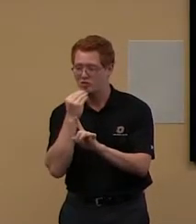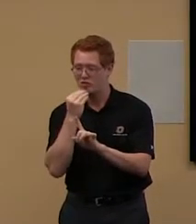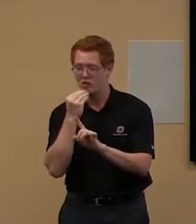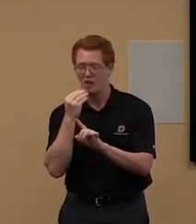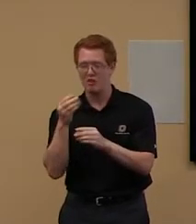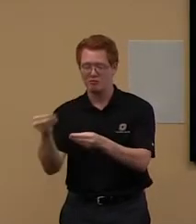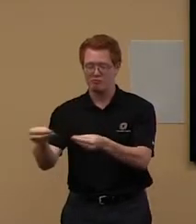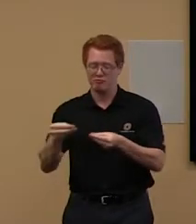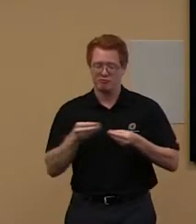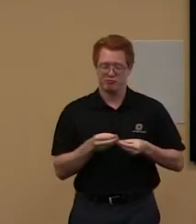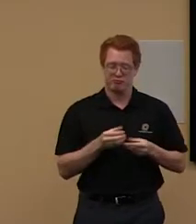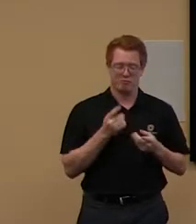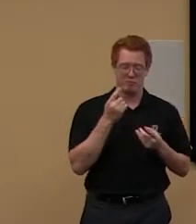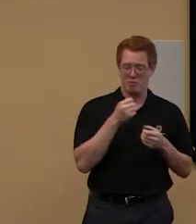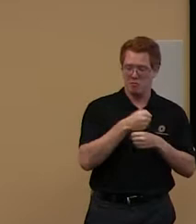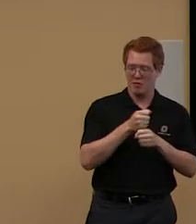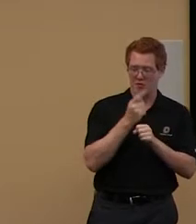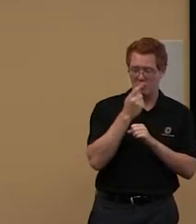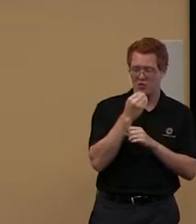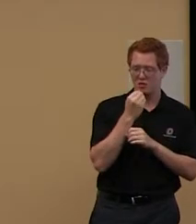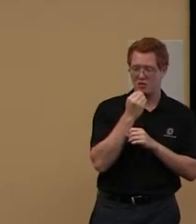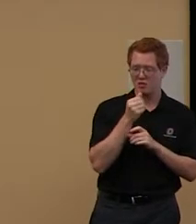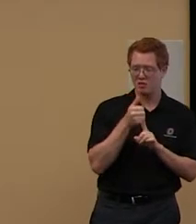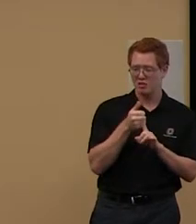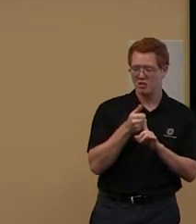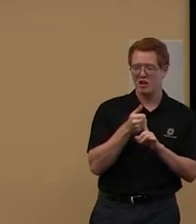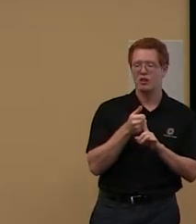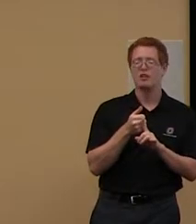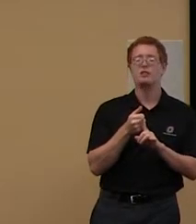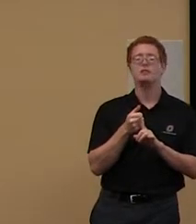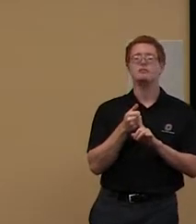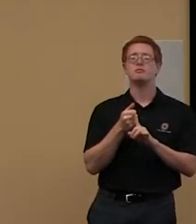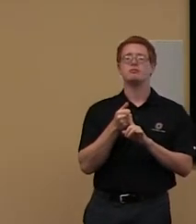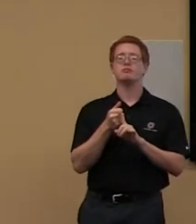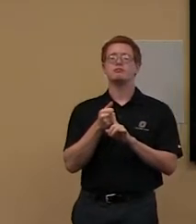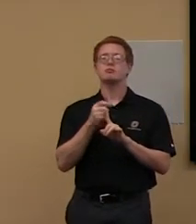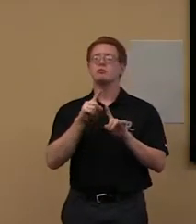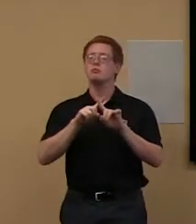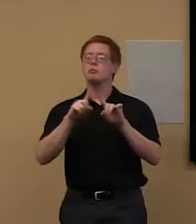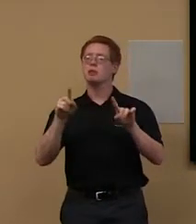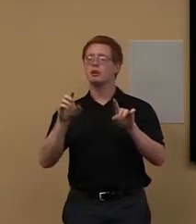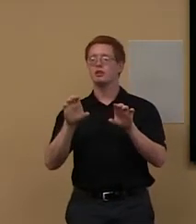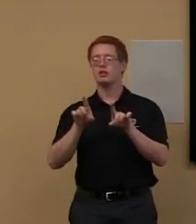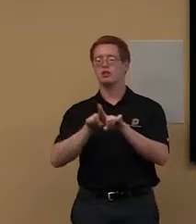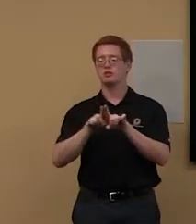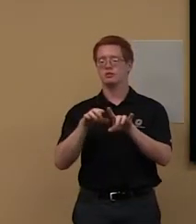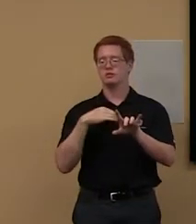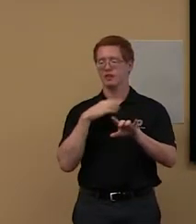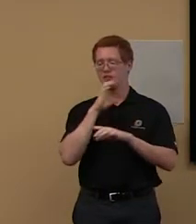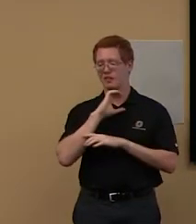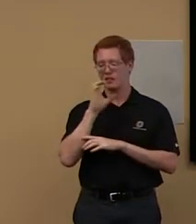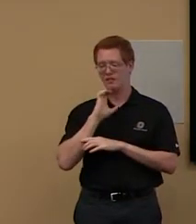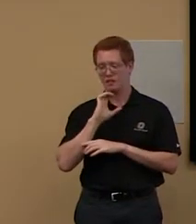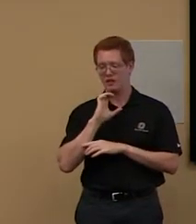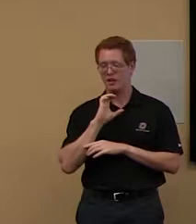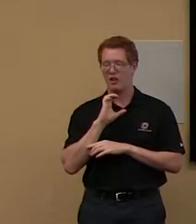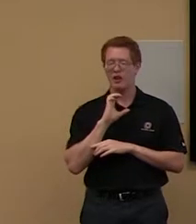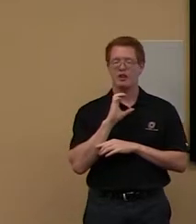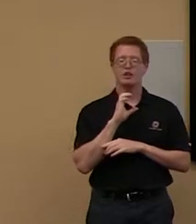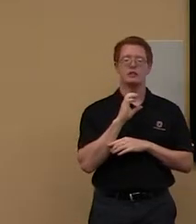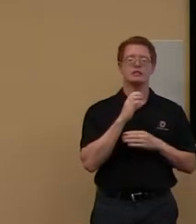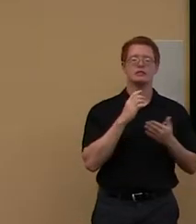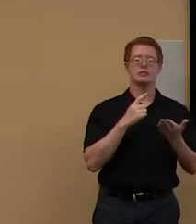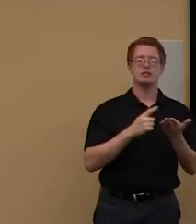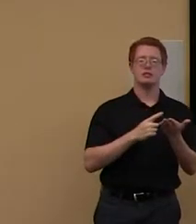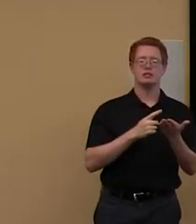in the library. It is not open the same hours that the library is open. So for instance, on Saturday, it's, it's not open on Saturday.